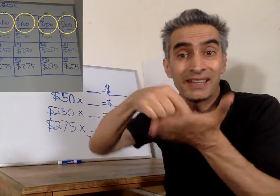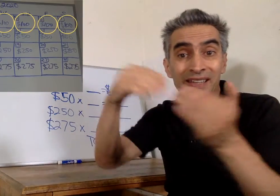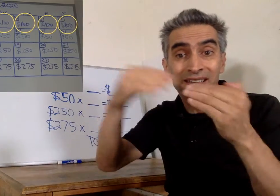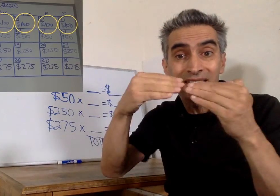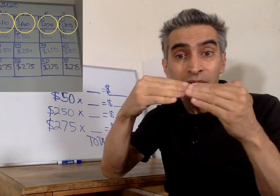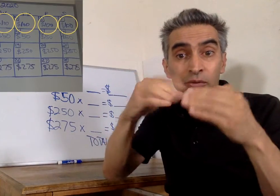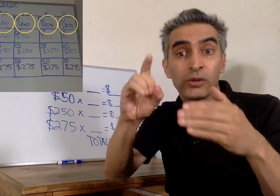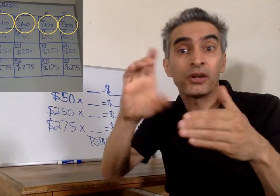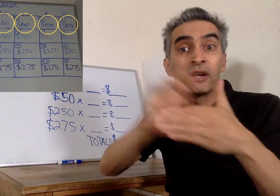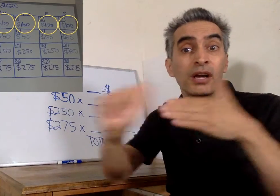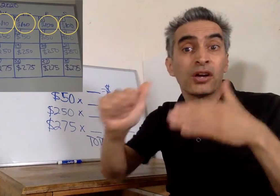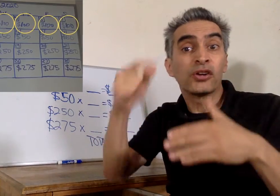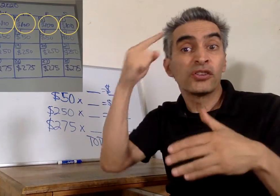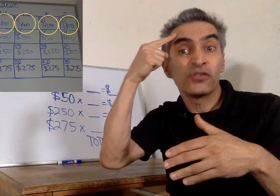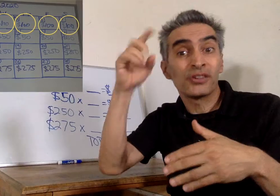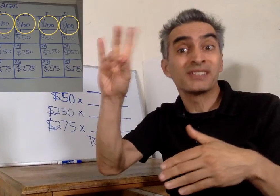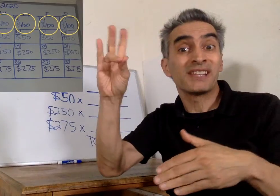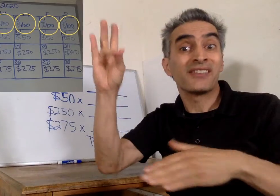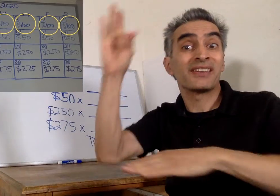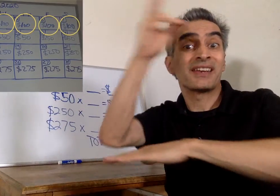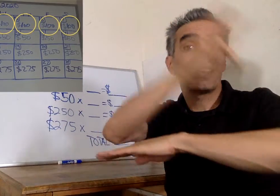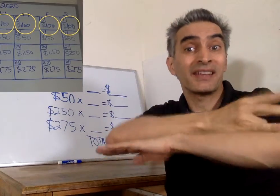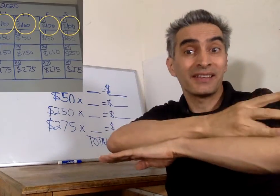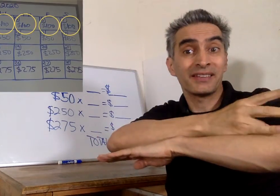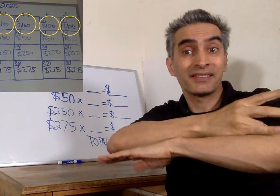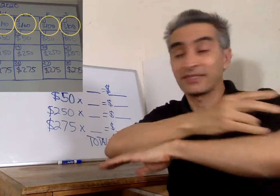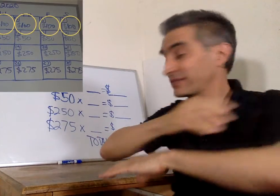There's a $100 balance for seven days.